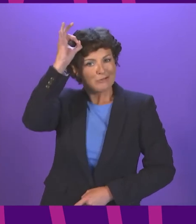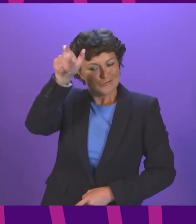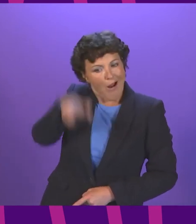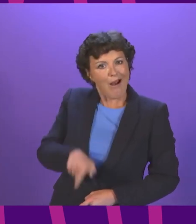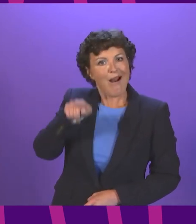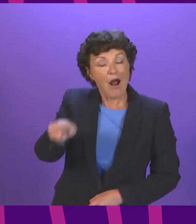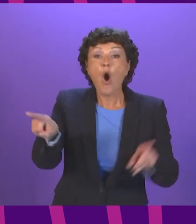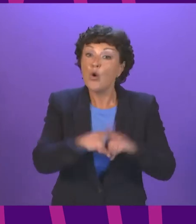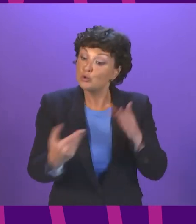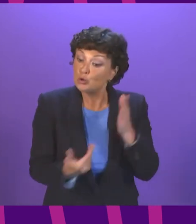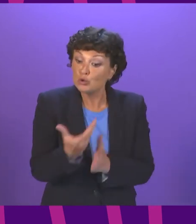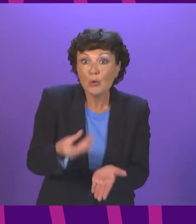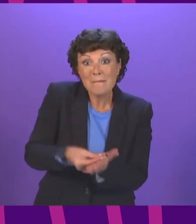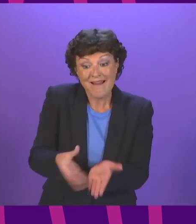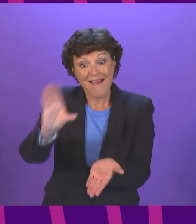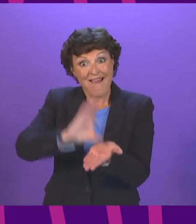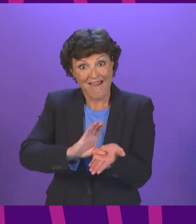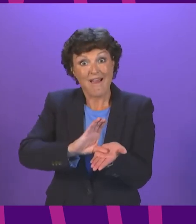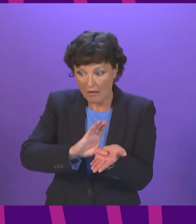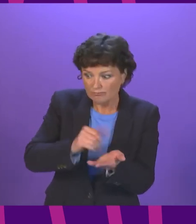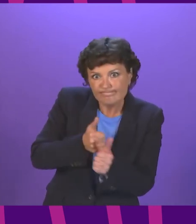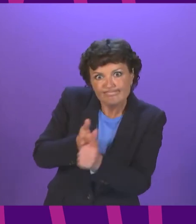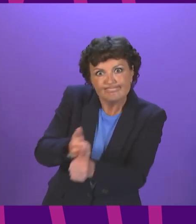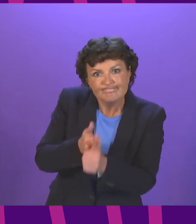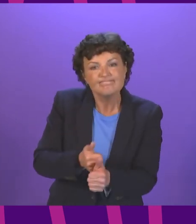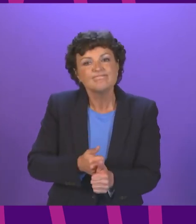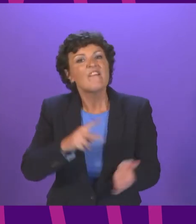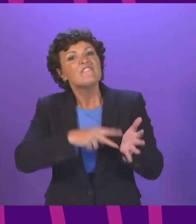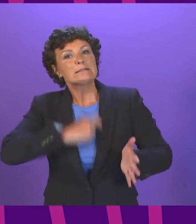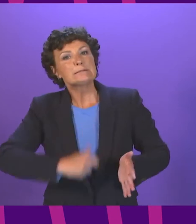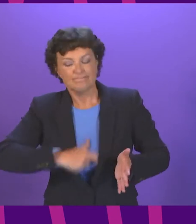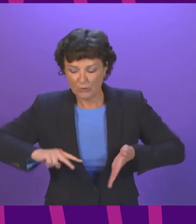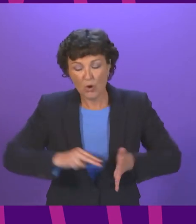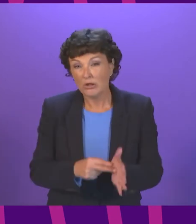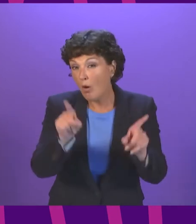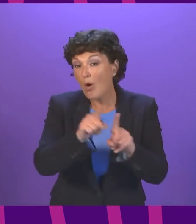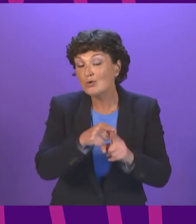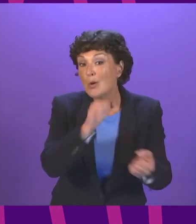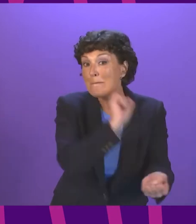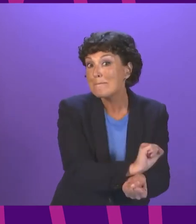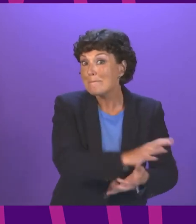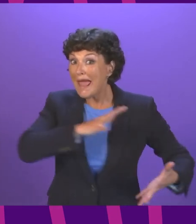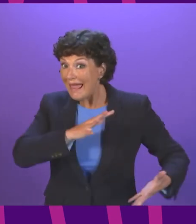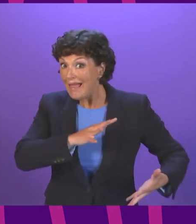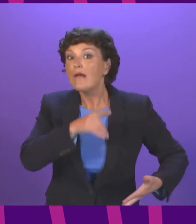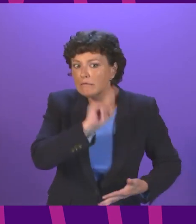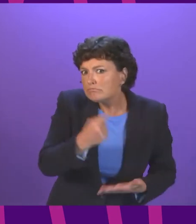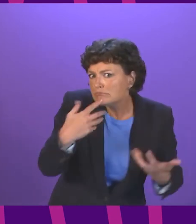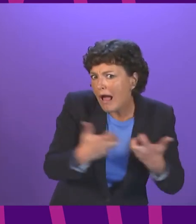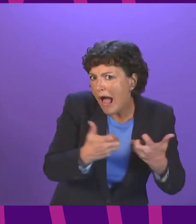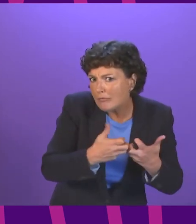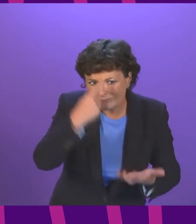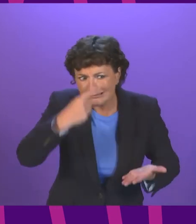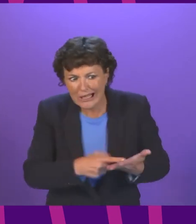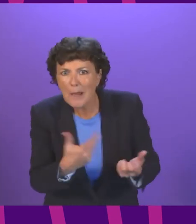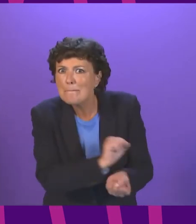support victims' organisations. We will introduce a bail and release from custody bill to improve how decisions on bail